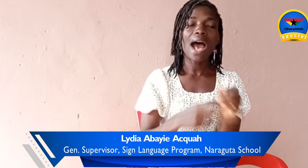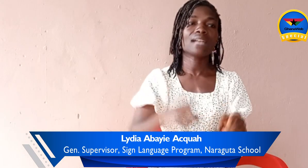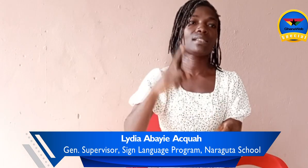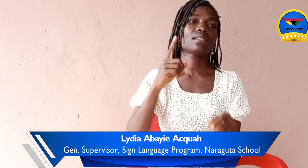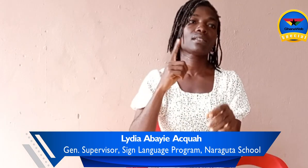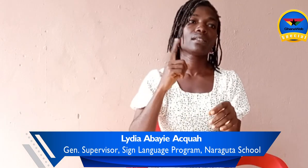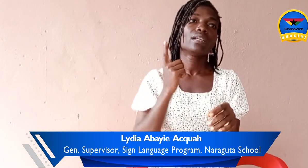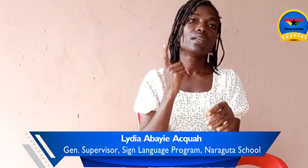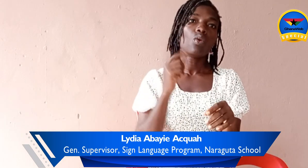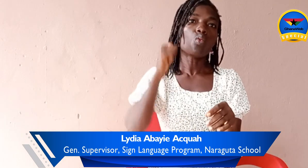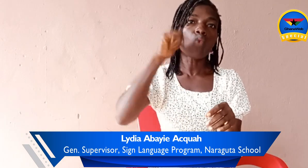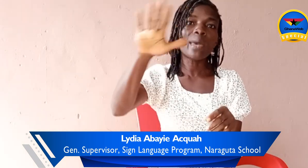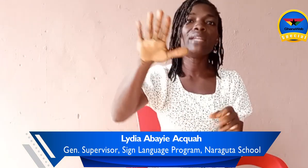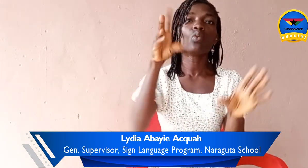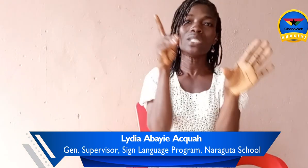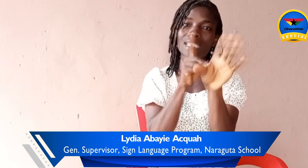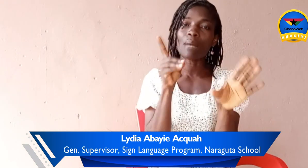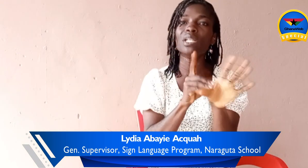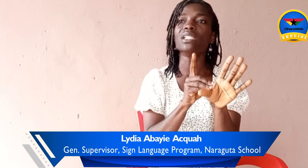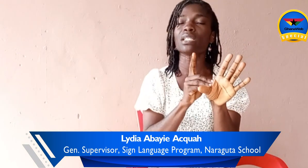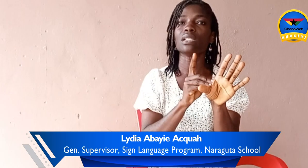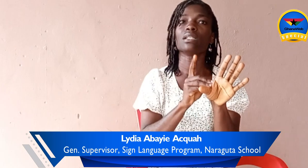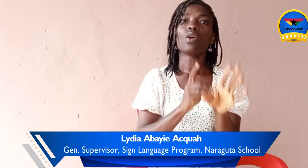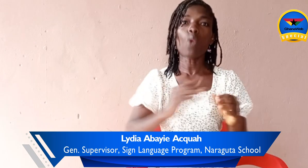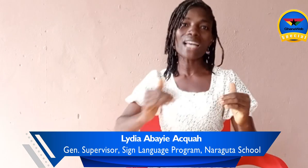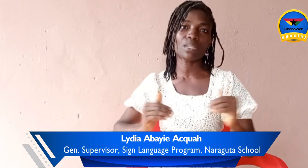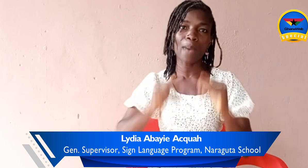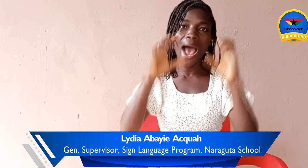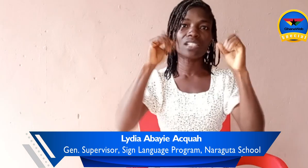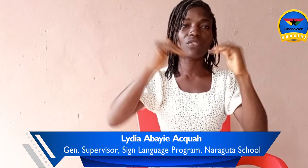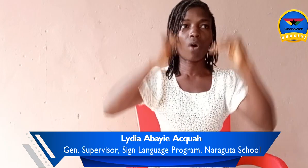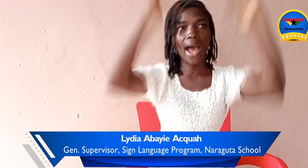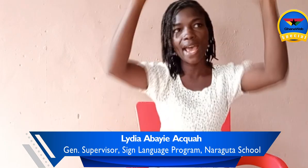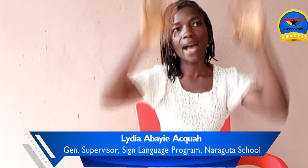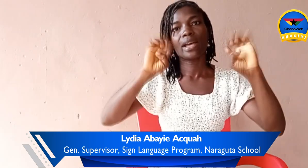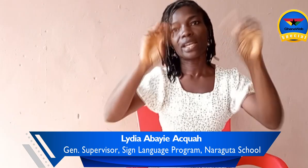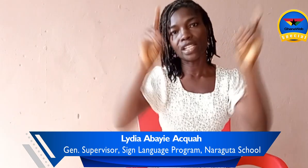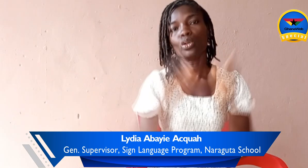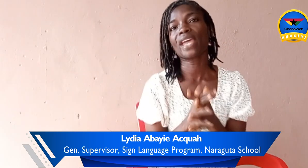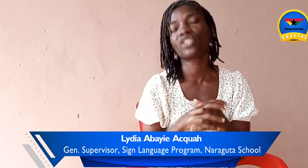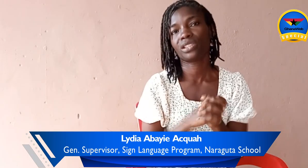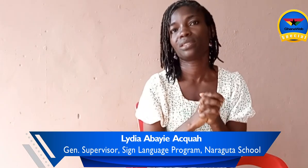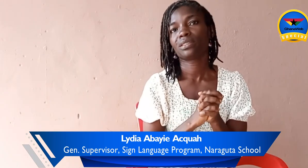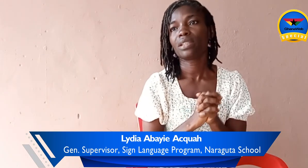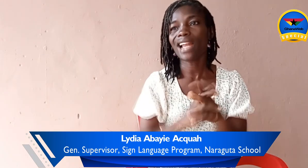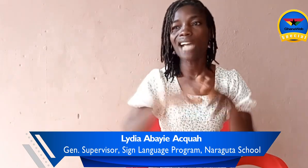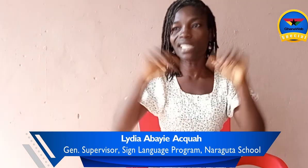women with disabilities who aspire for higher education, and are achieving